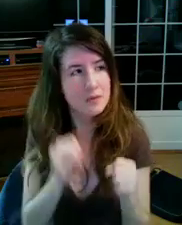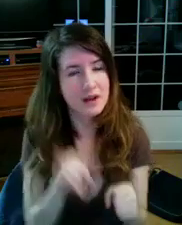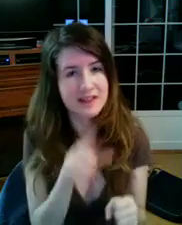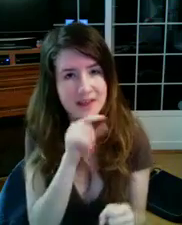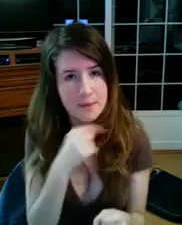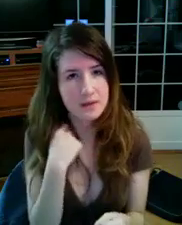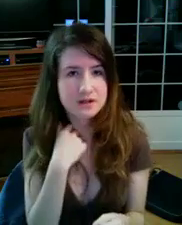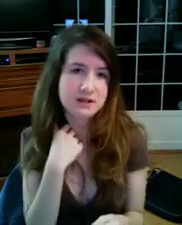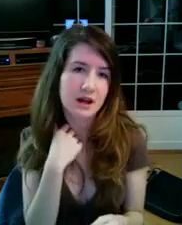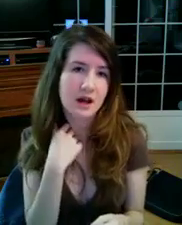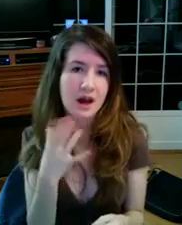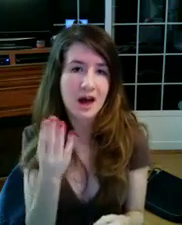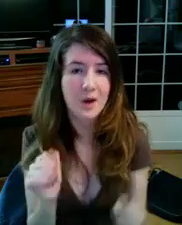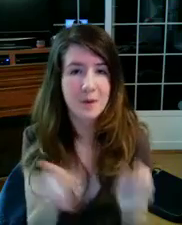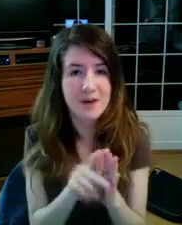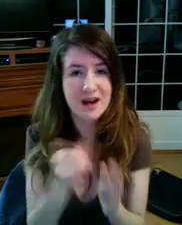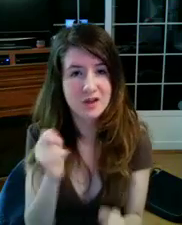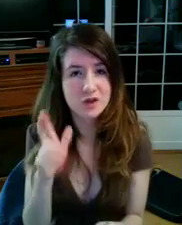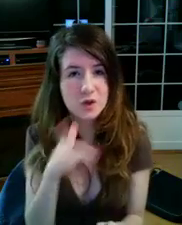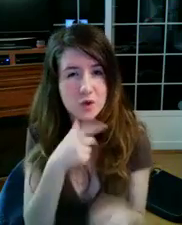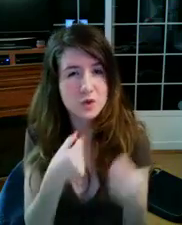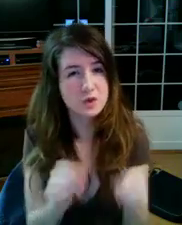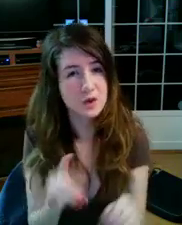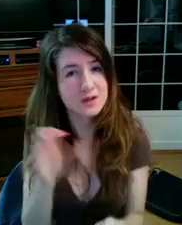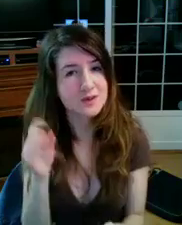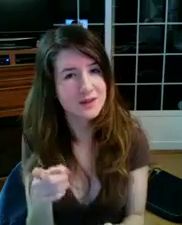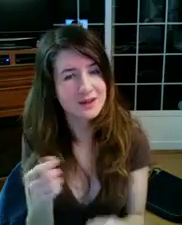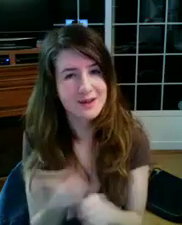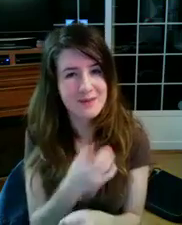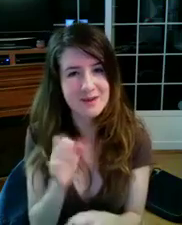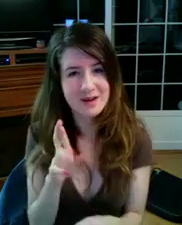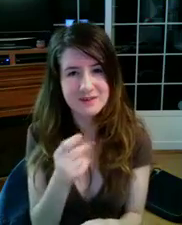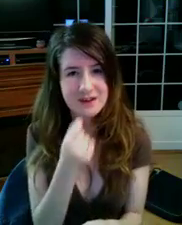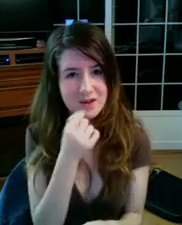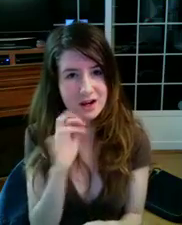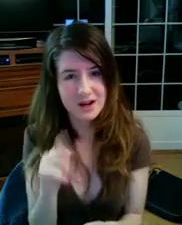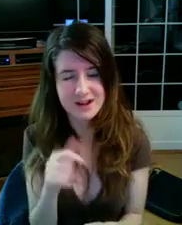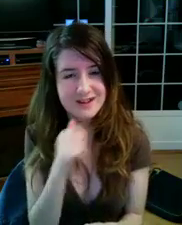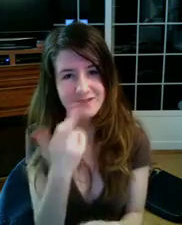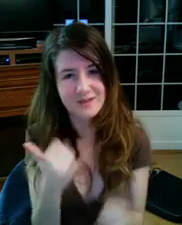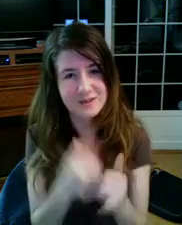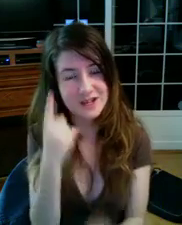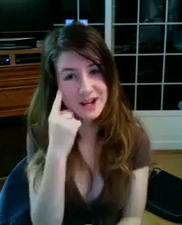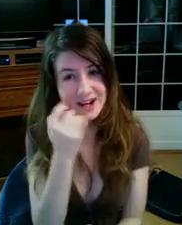I'ma break that party's neck, I'll go back to the jewel, I'll show them to ya, and make them eat every carrot, don't fuck with that.